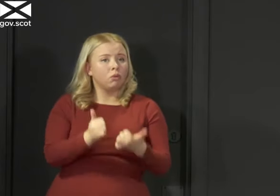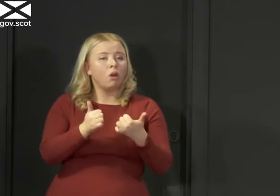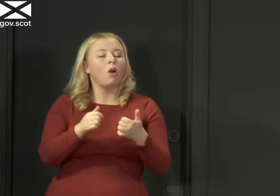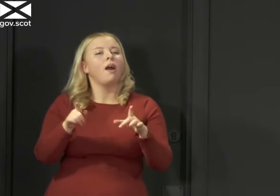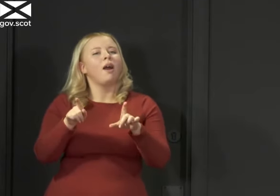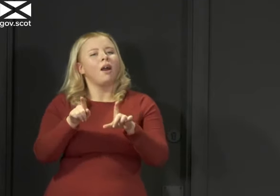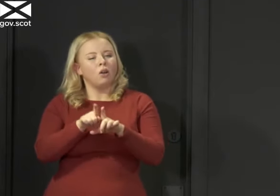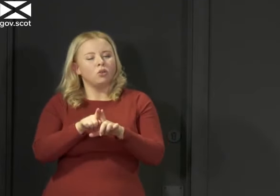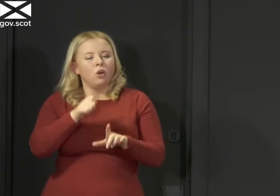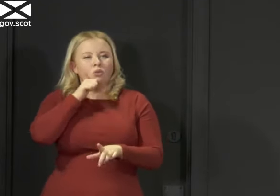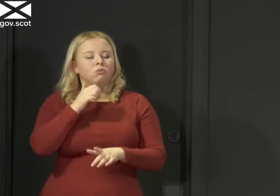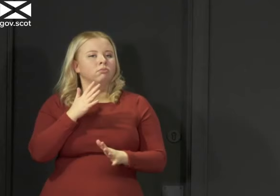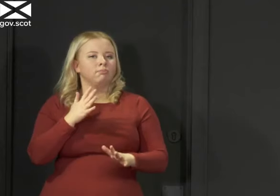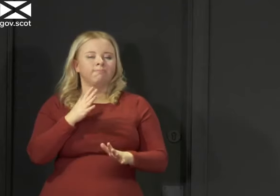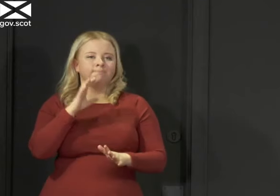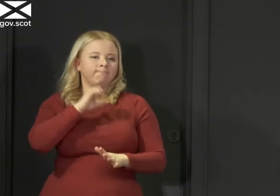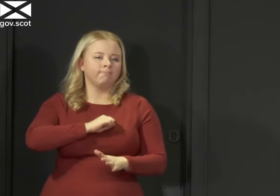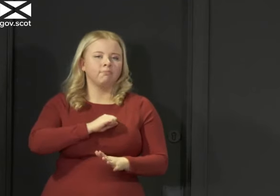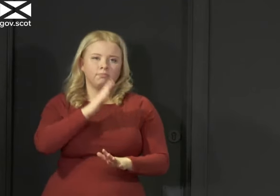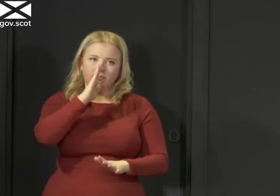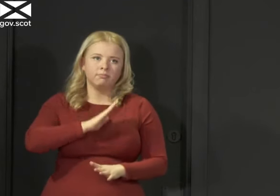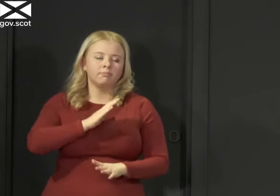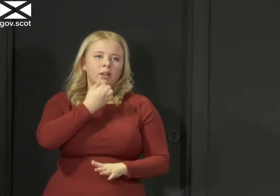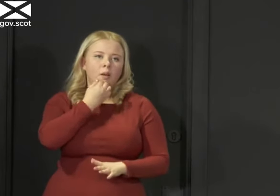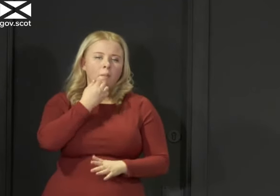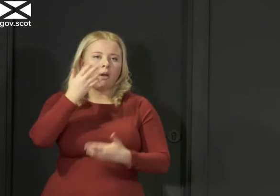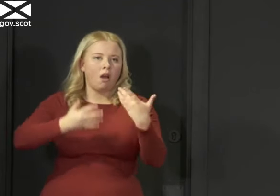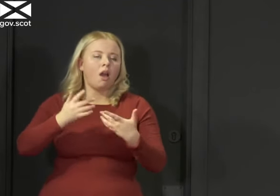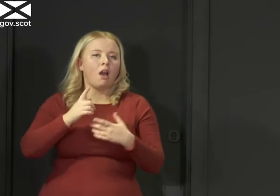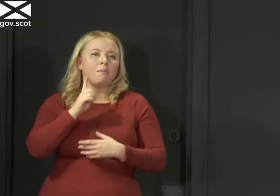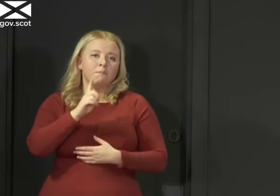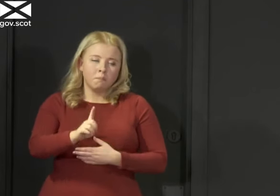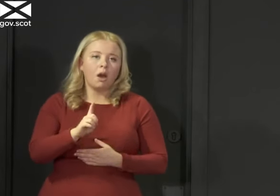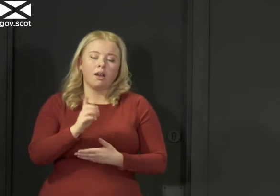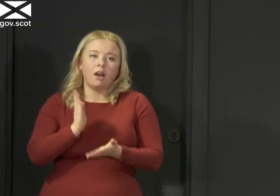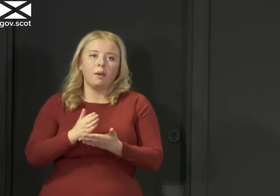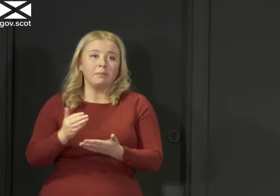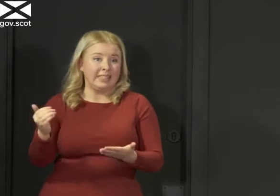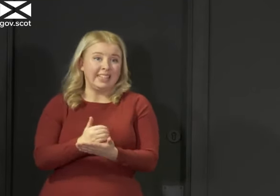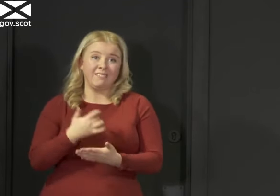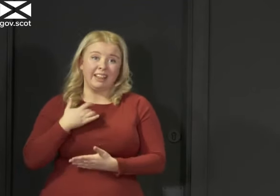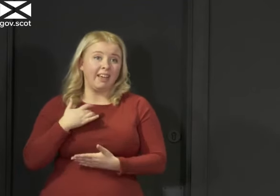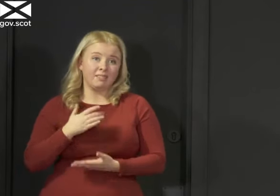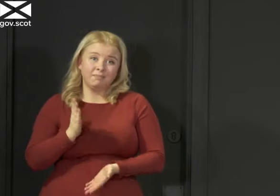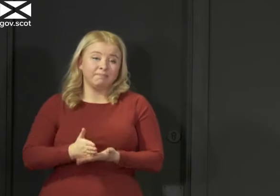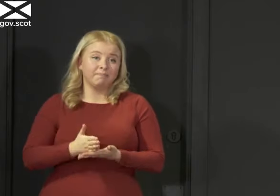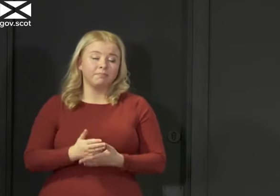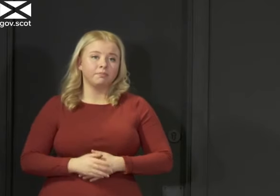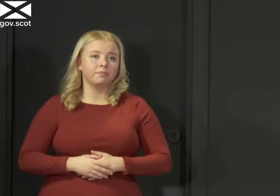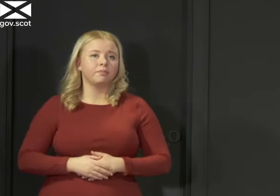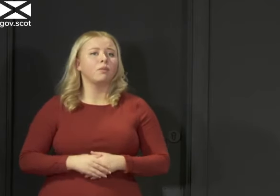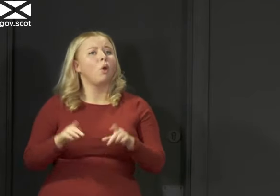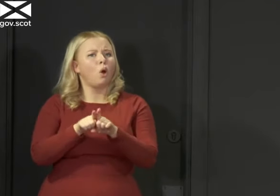horrible, grim figures I still read out to you every day, we are undoubtedly saving lives. And we are also